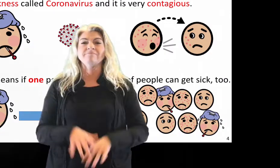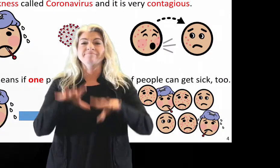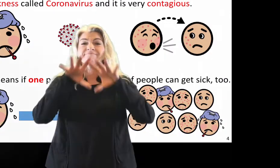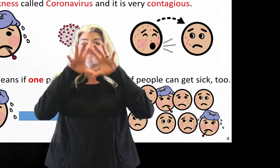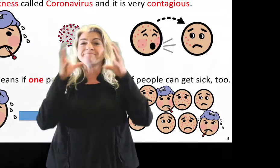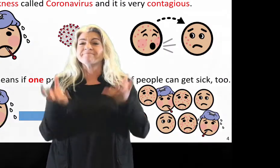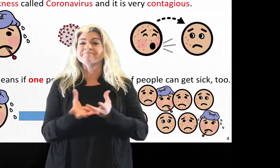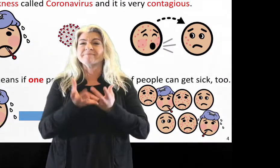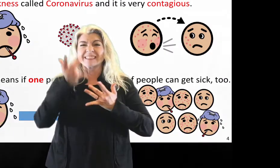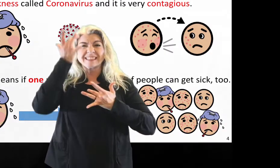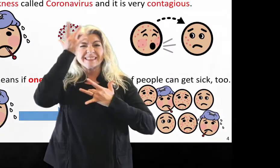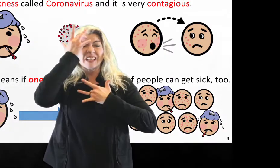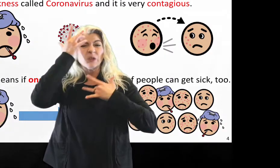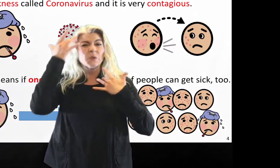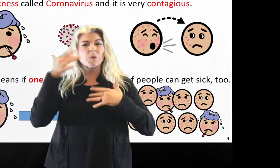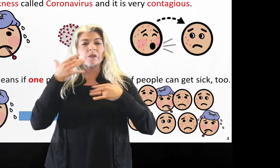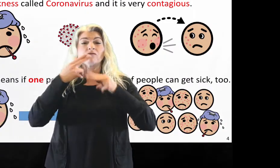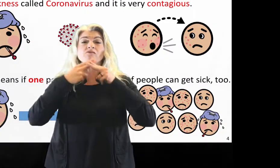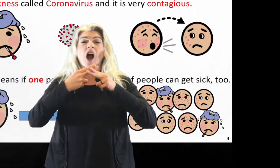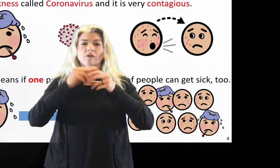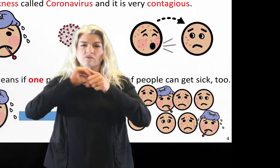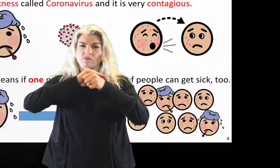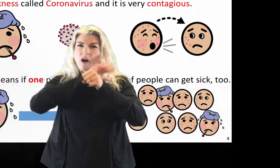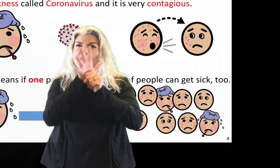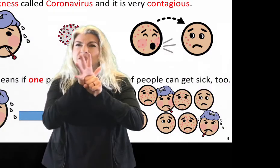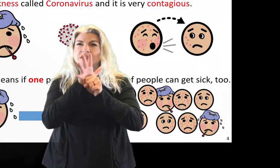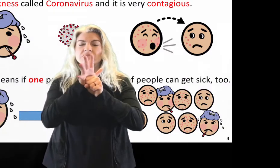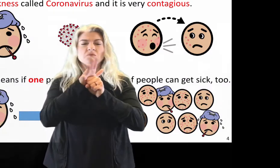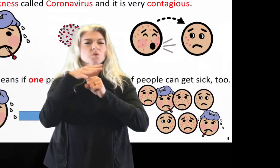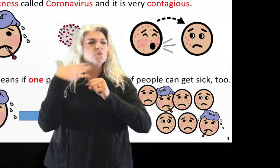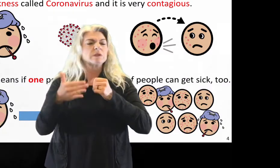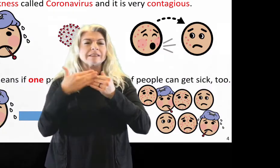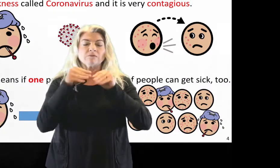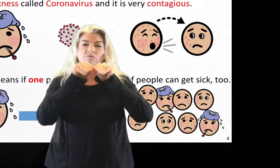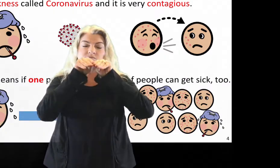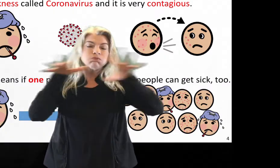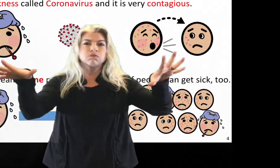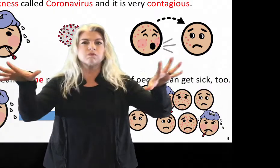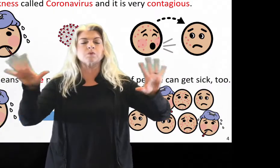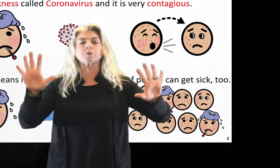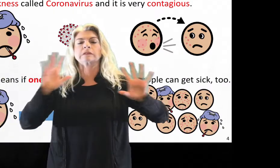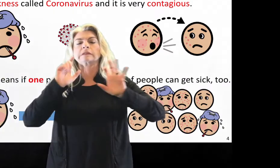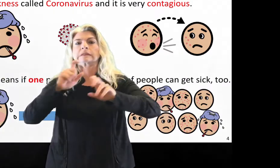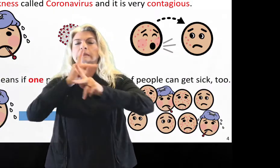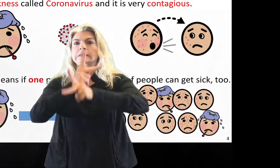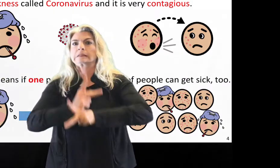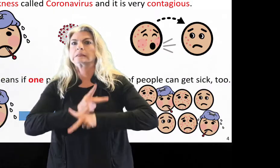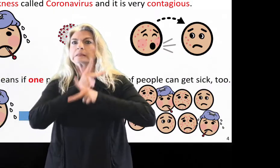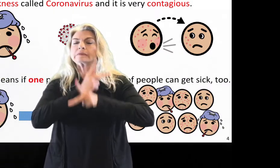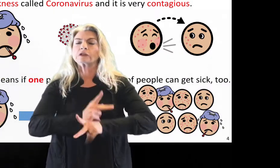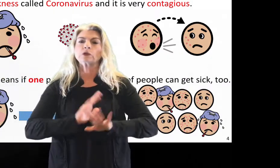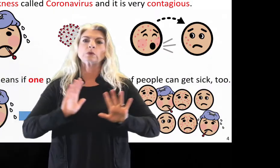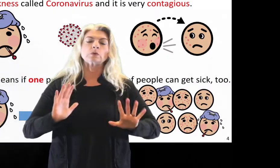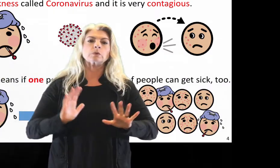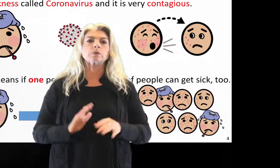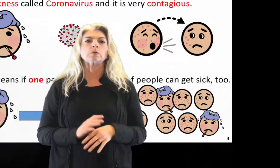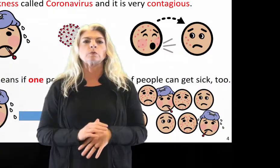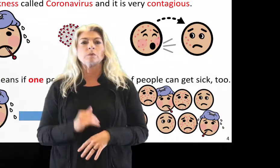There is a sickness called coronavirus, and it is very contagious. Contagious